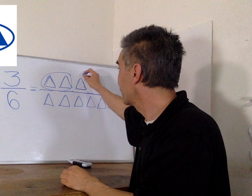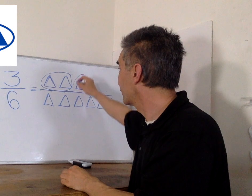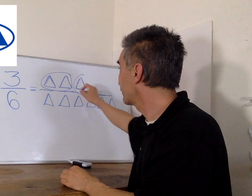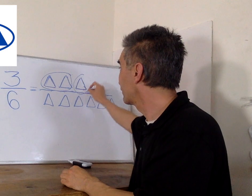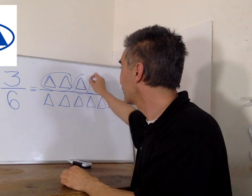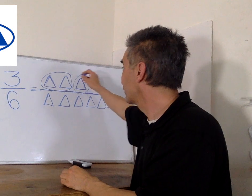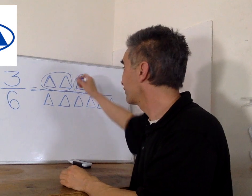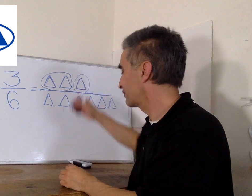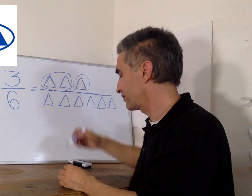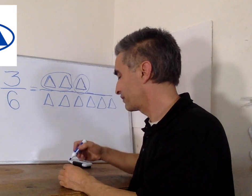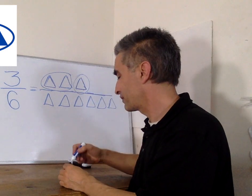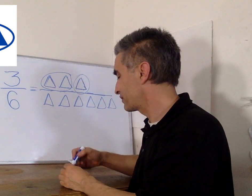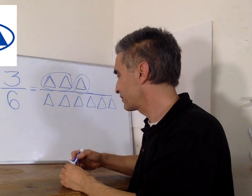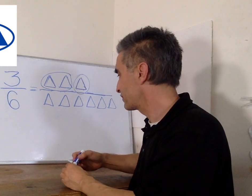And we circle one triangle there.